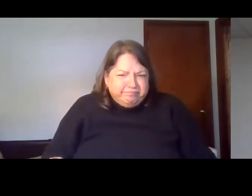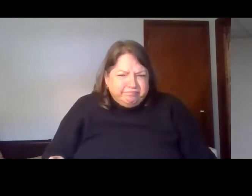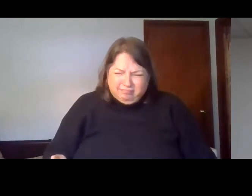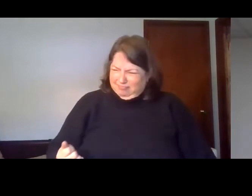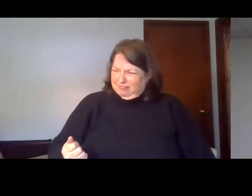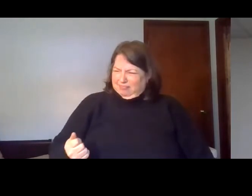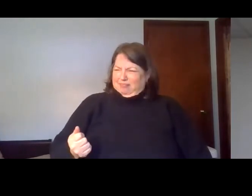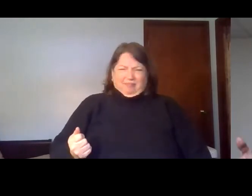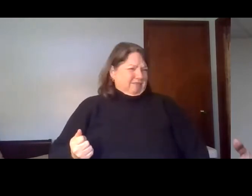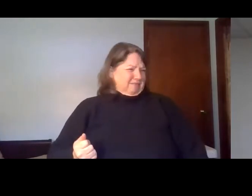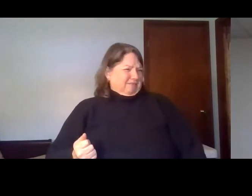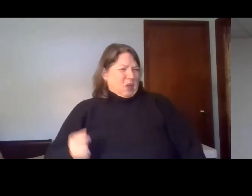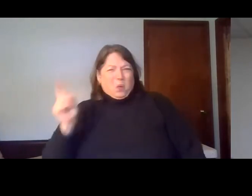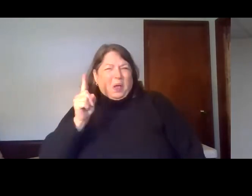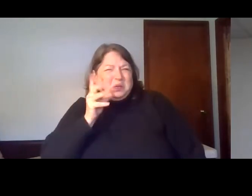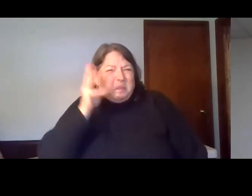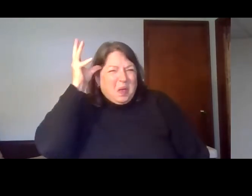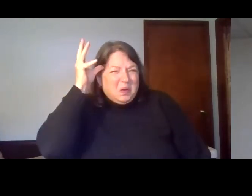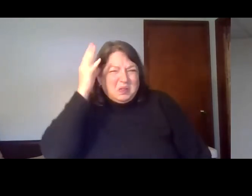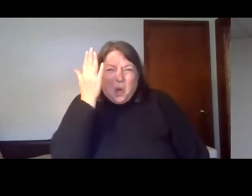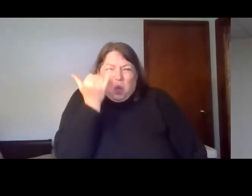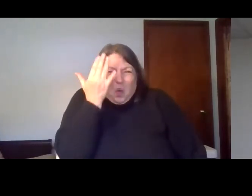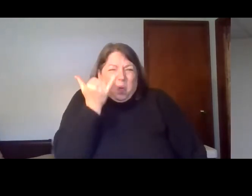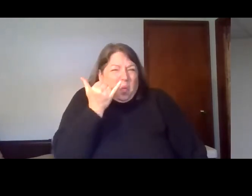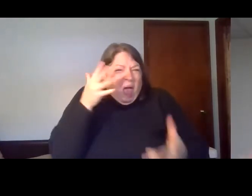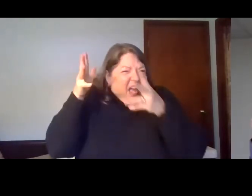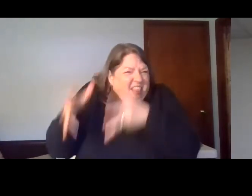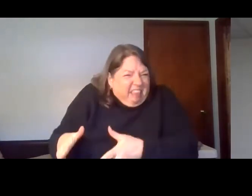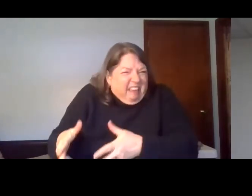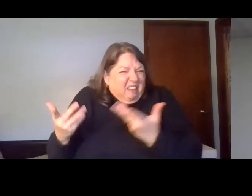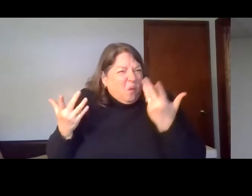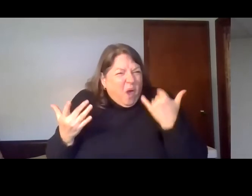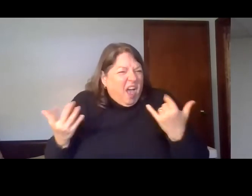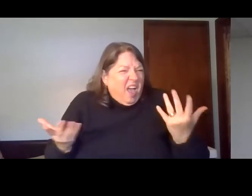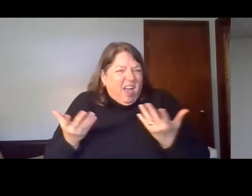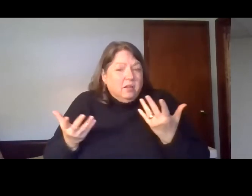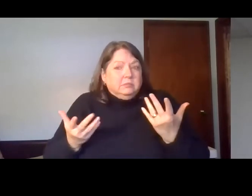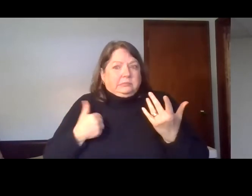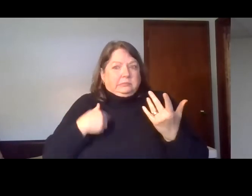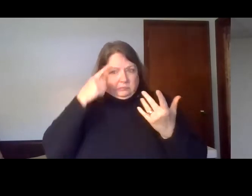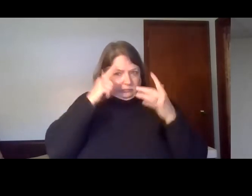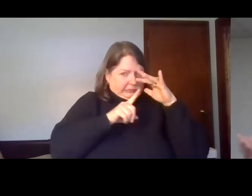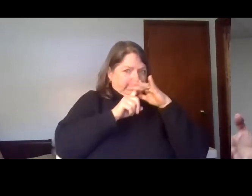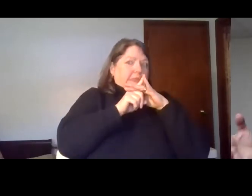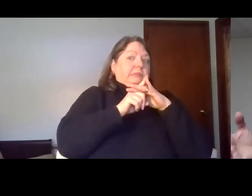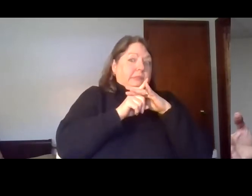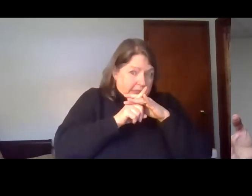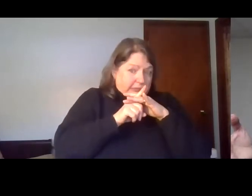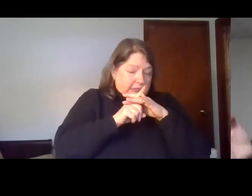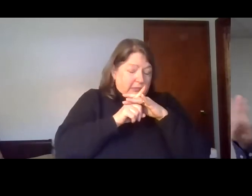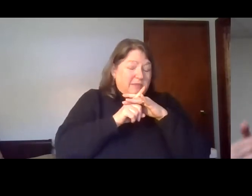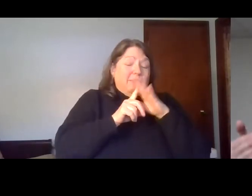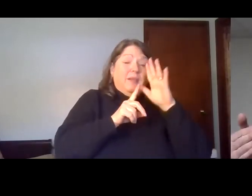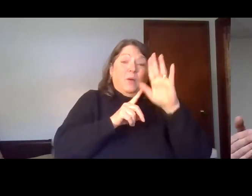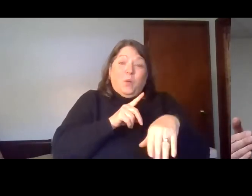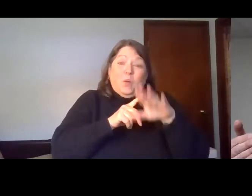thinking? How could someone do that and neglect their child? And you know, the thought came to mind right there that day. That's why I'm sharing it